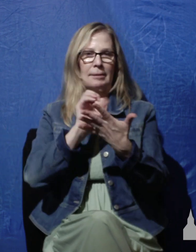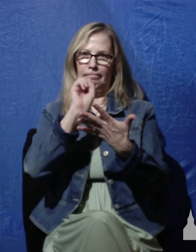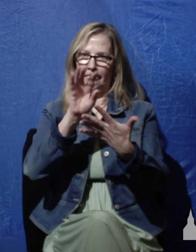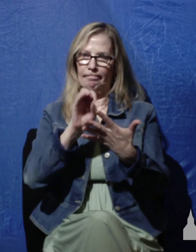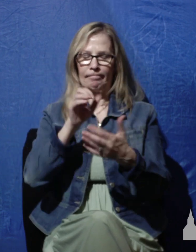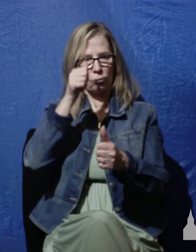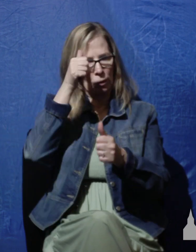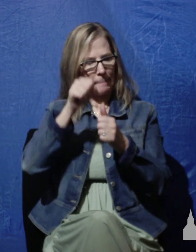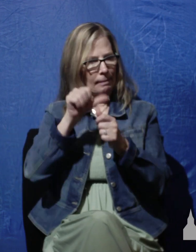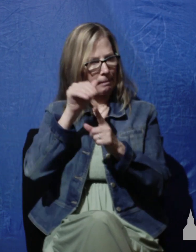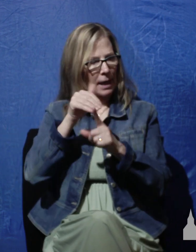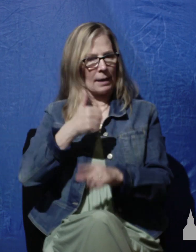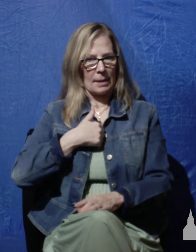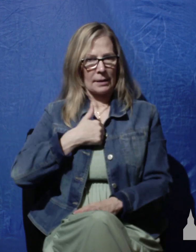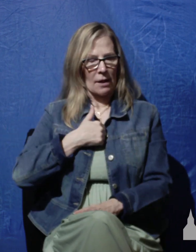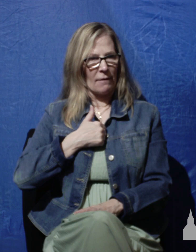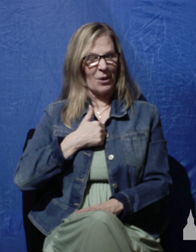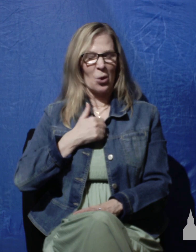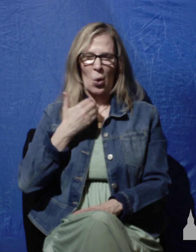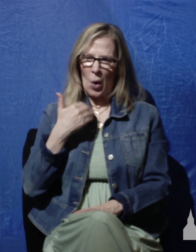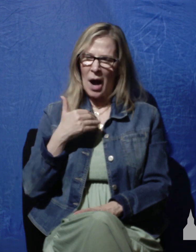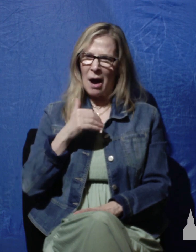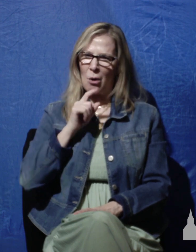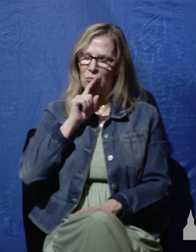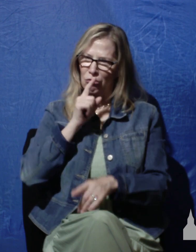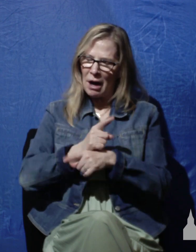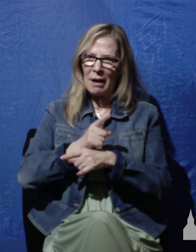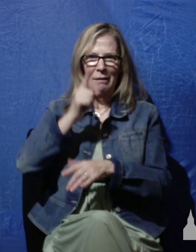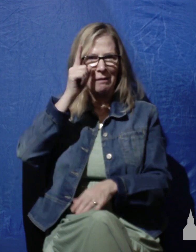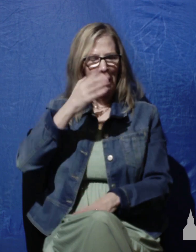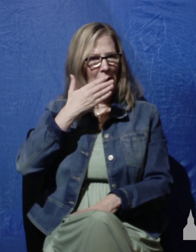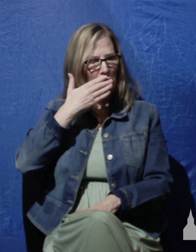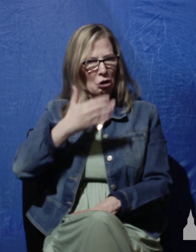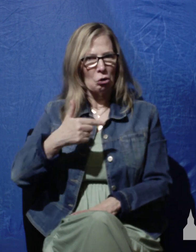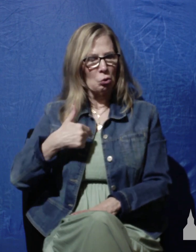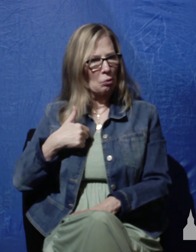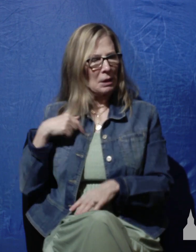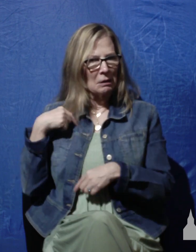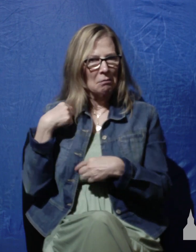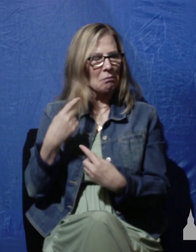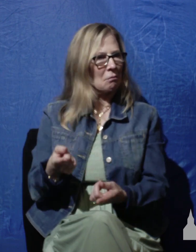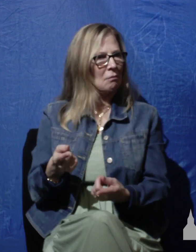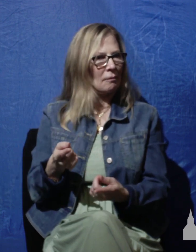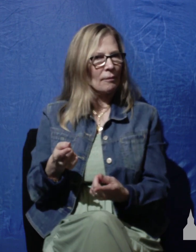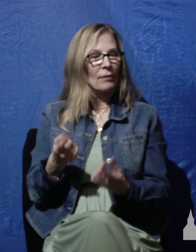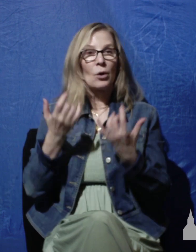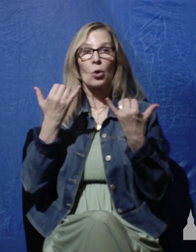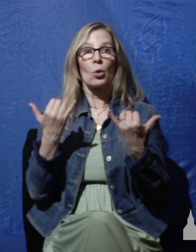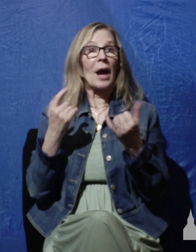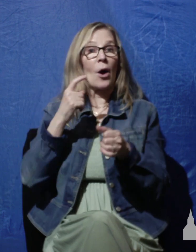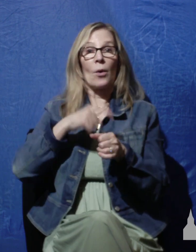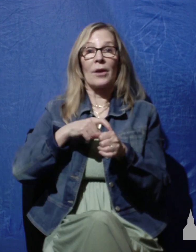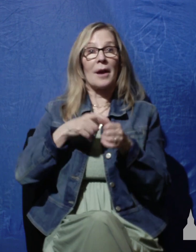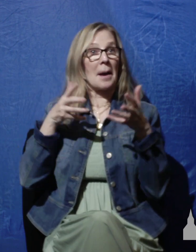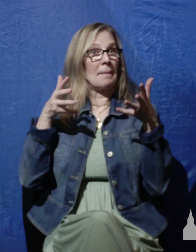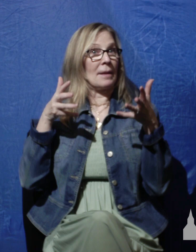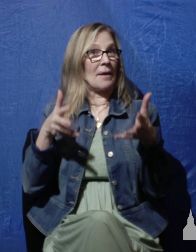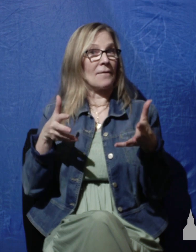reminding himself how good God has actually been to him. And what we want to do in the time remaining this morning is we want to look at